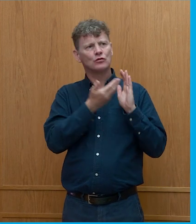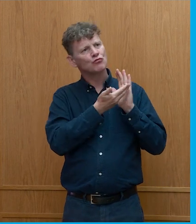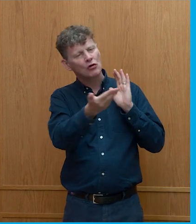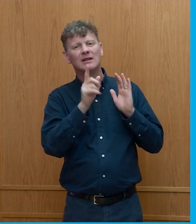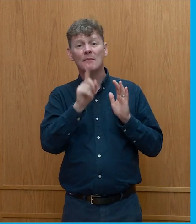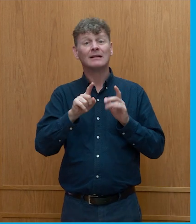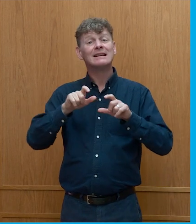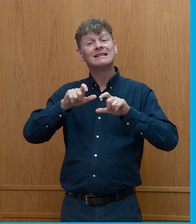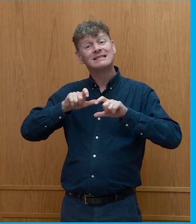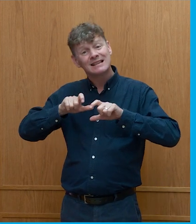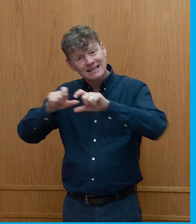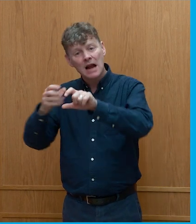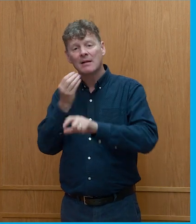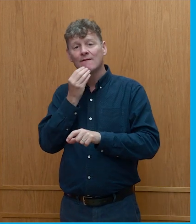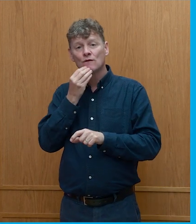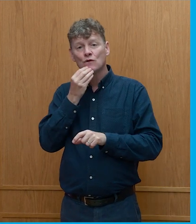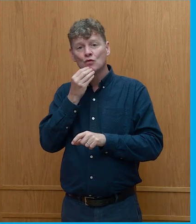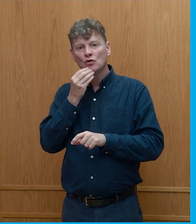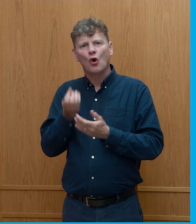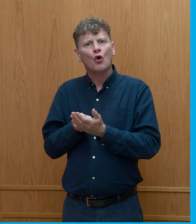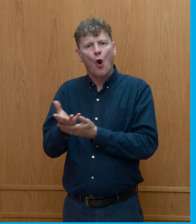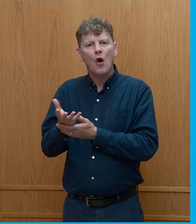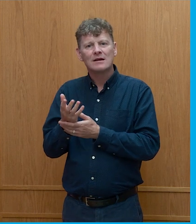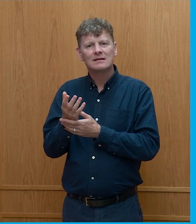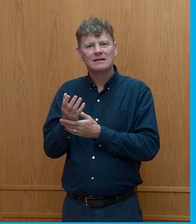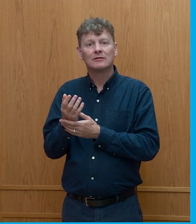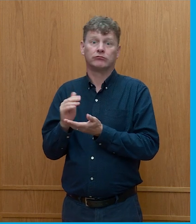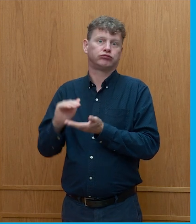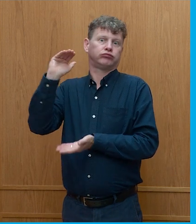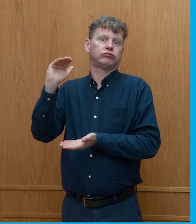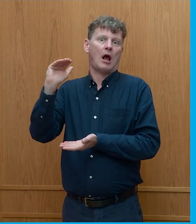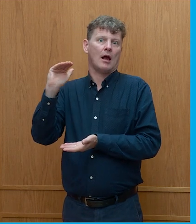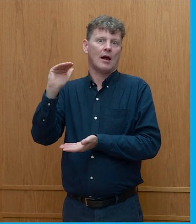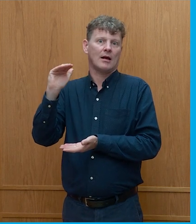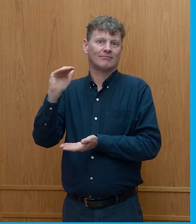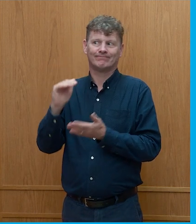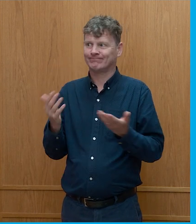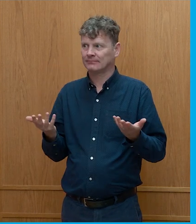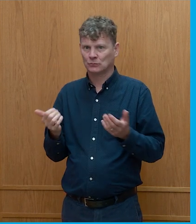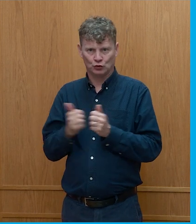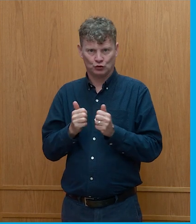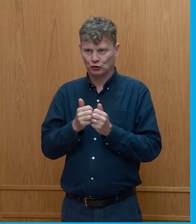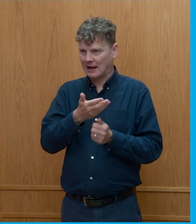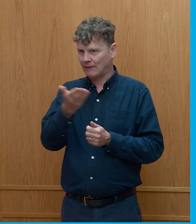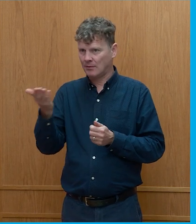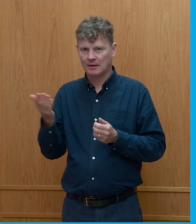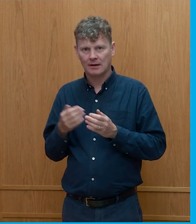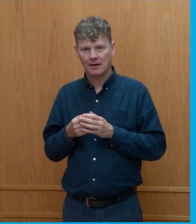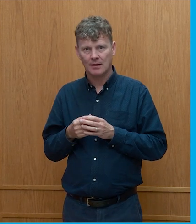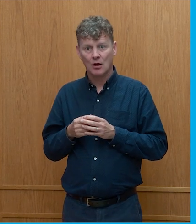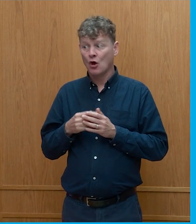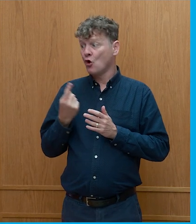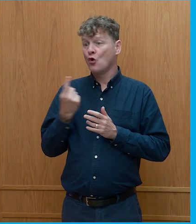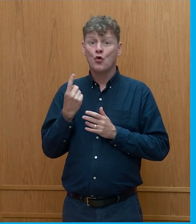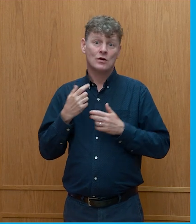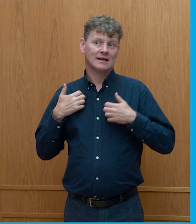sustainable foods the cost per calorie is quite a bit higher and that doesn't suit everyone that's just perhaps the people that are interested